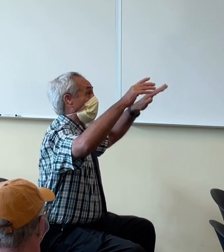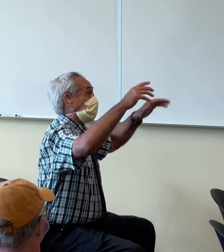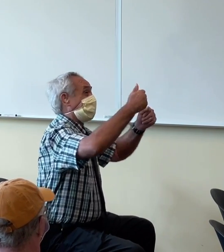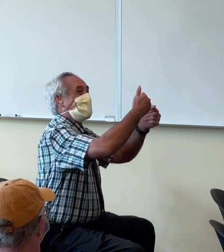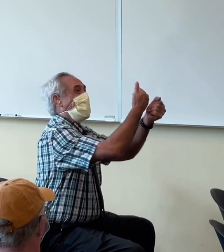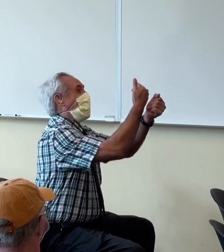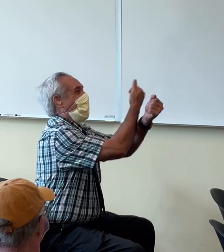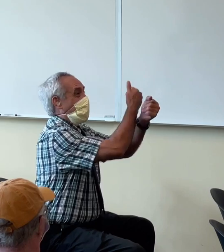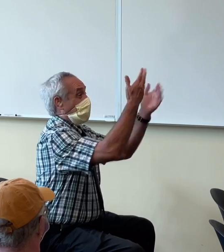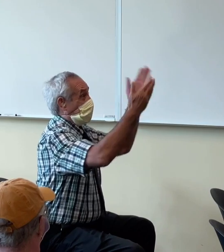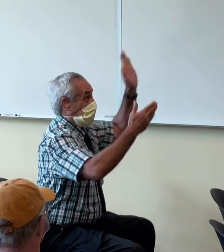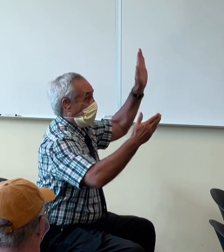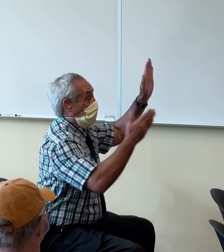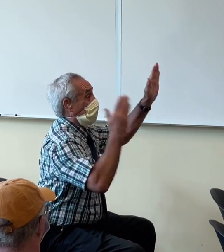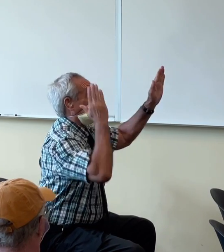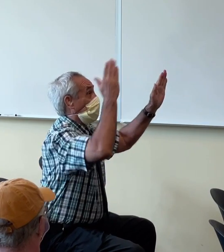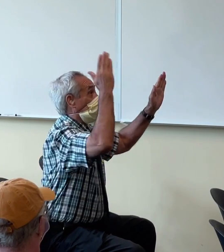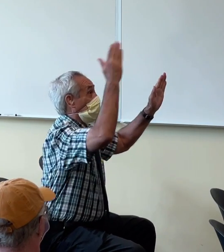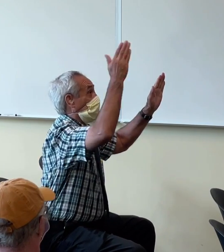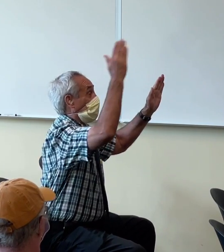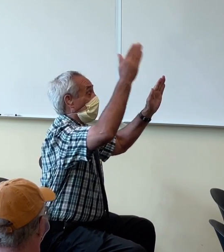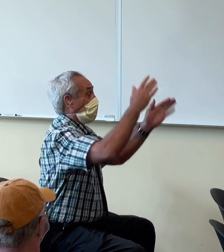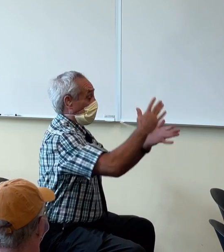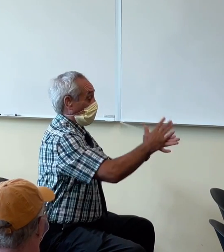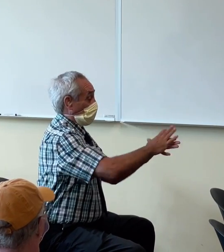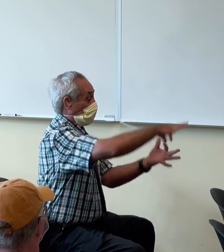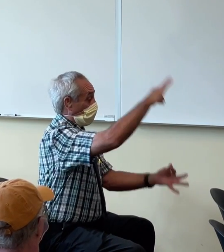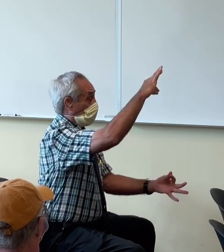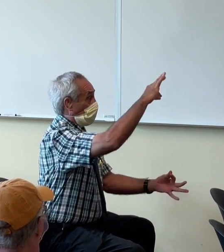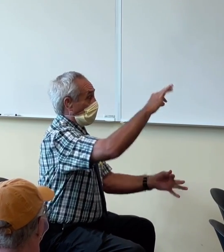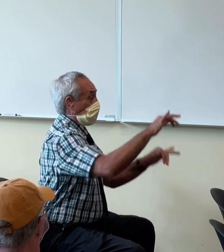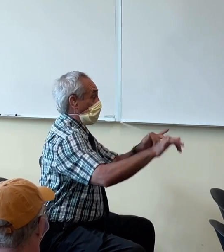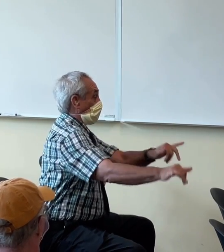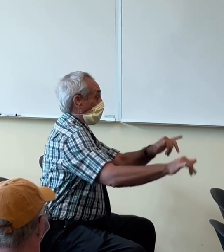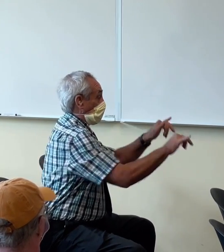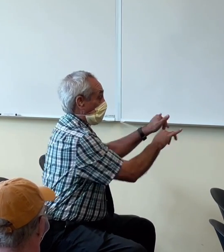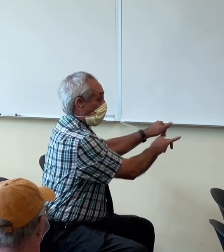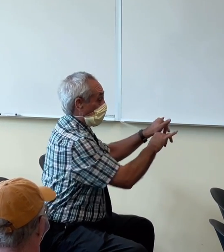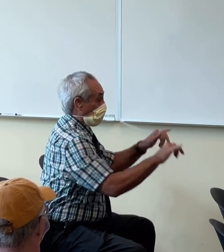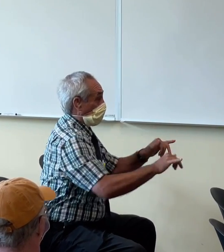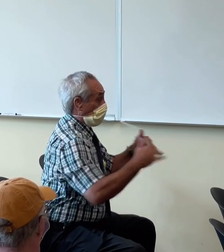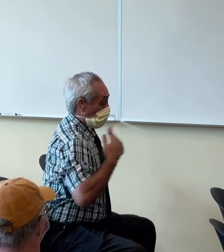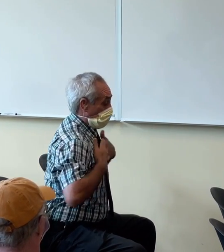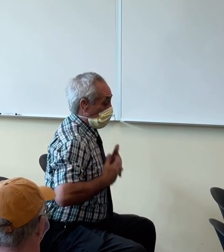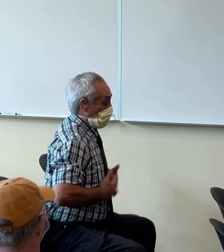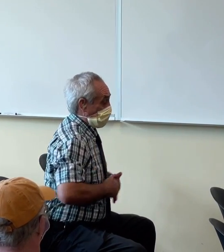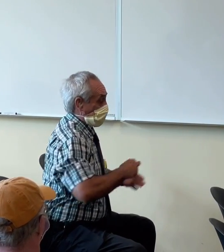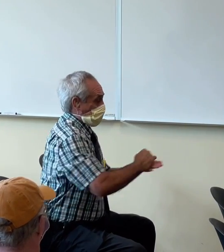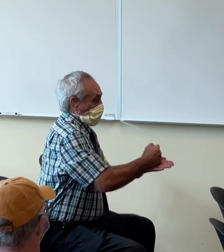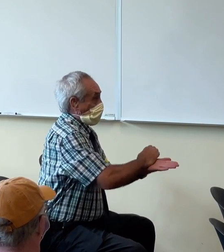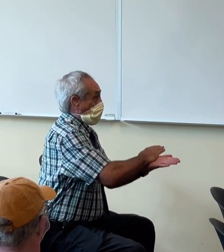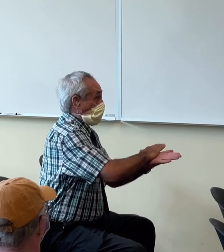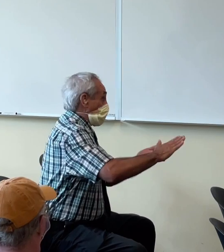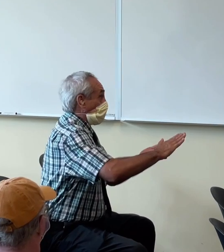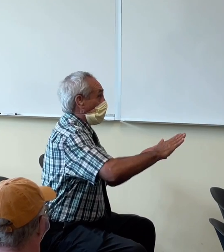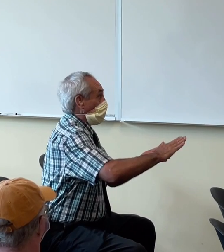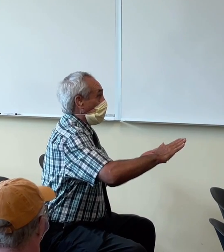everything is the future spirit safe body holy